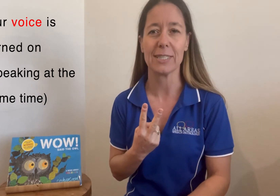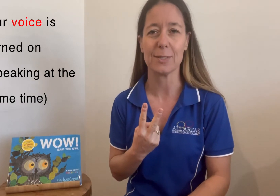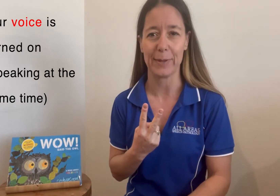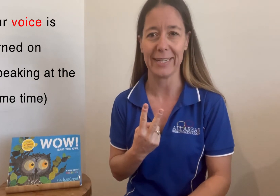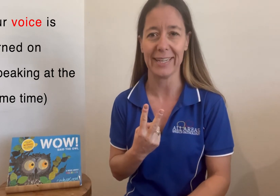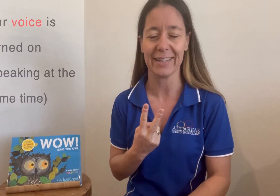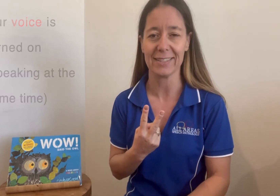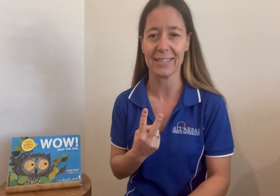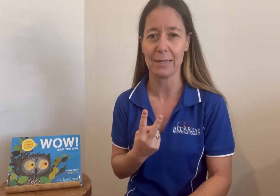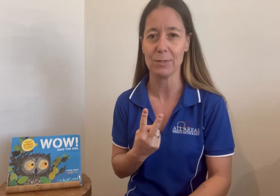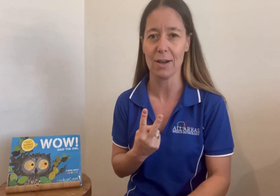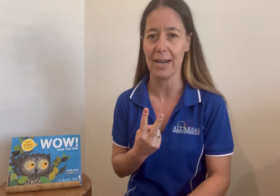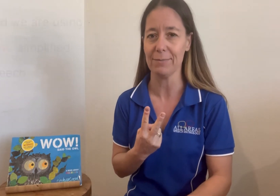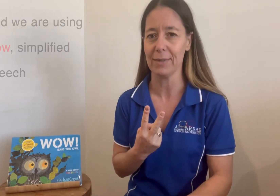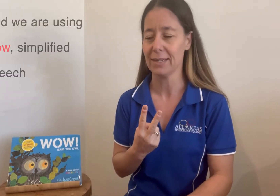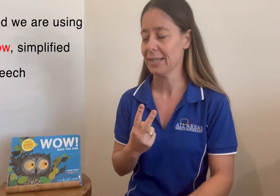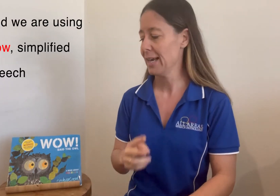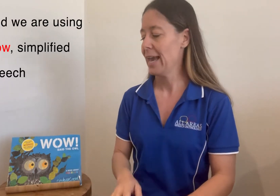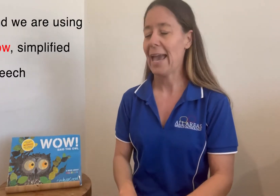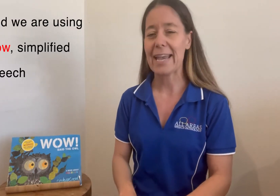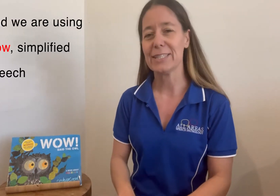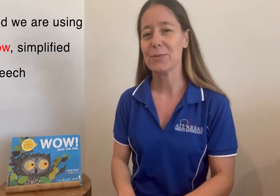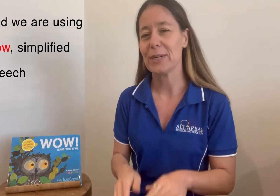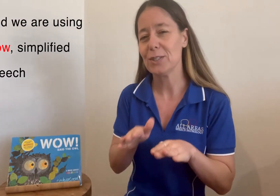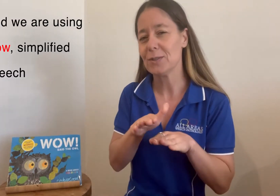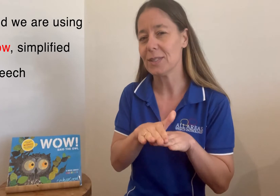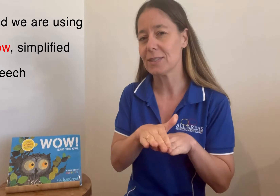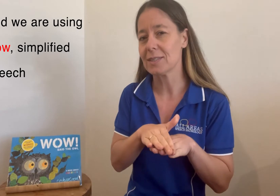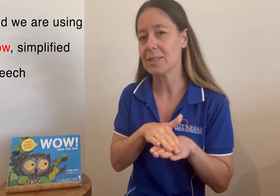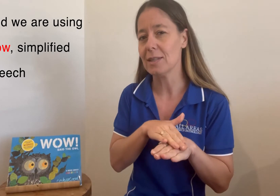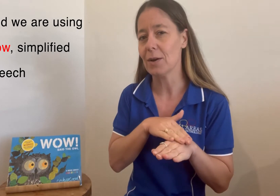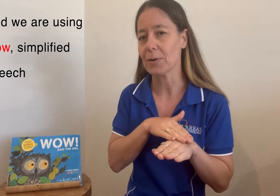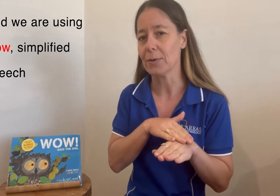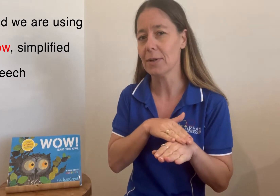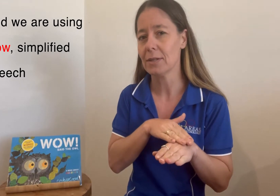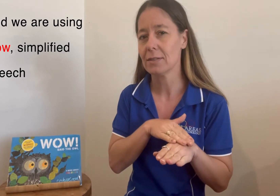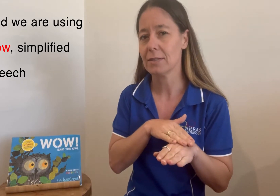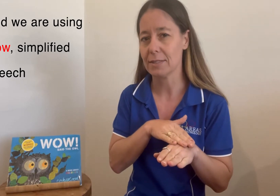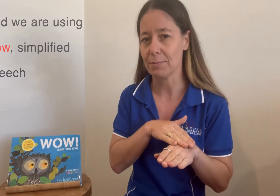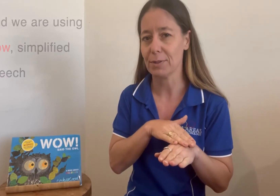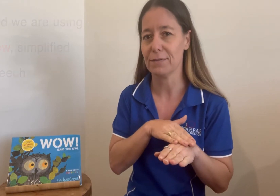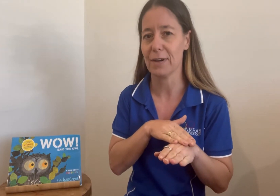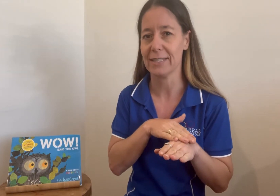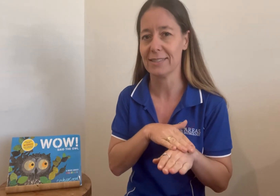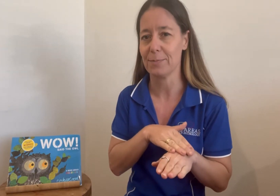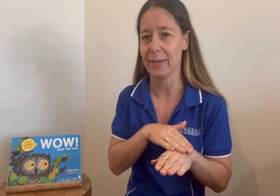speaking at the same time. And we're using slow, simplified speech.